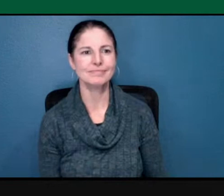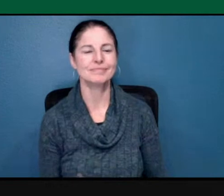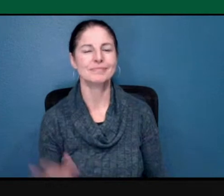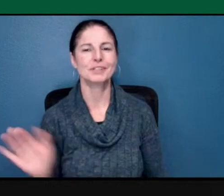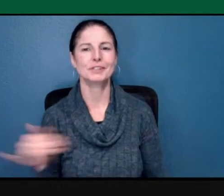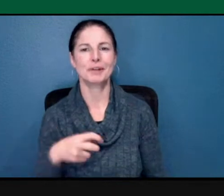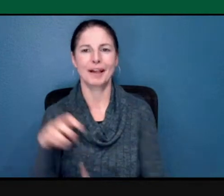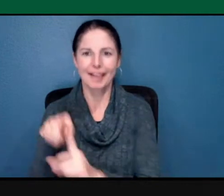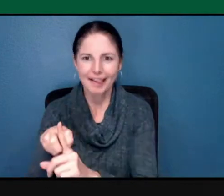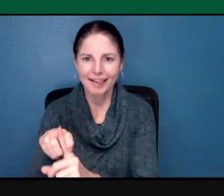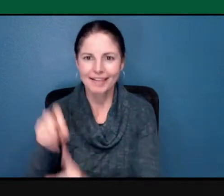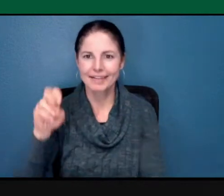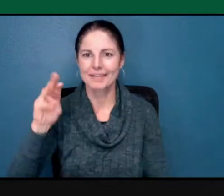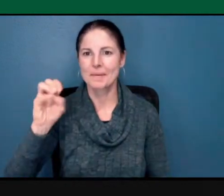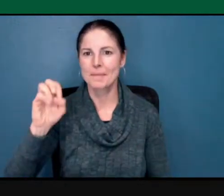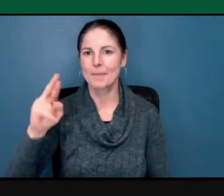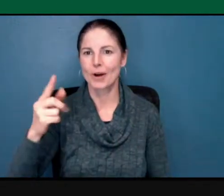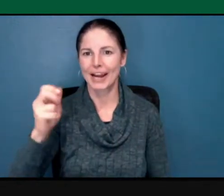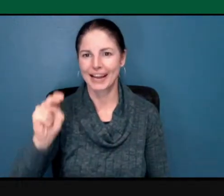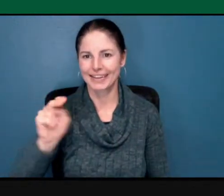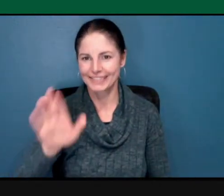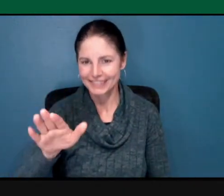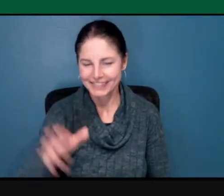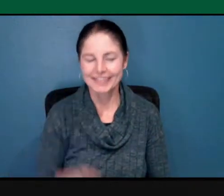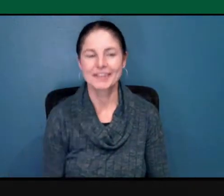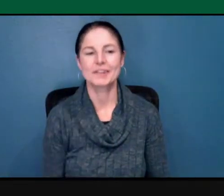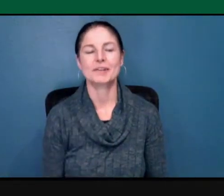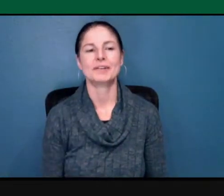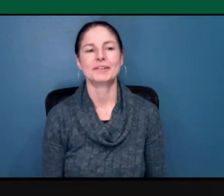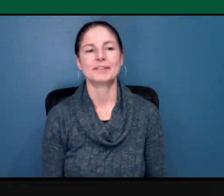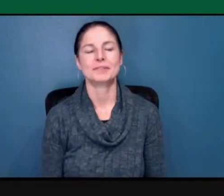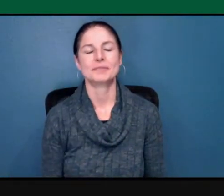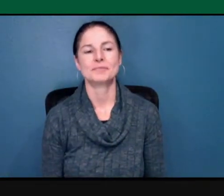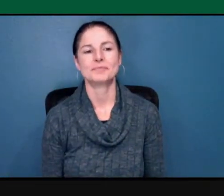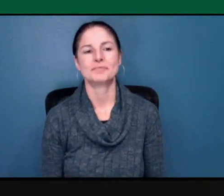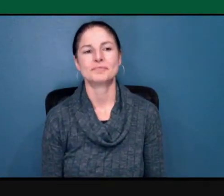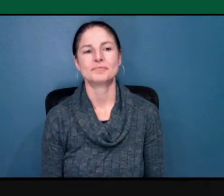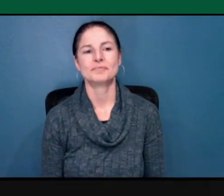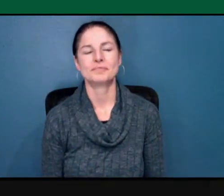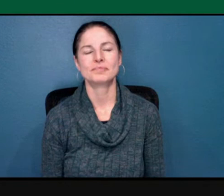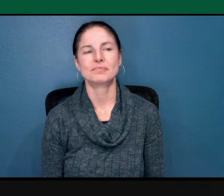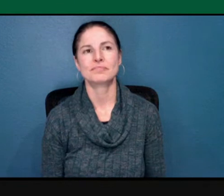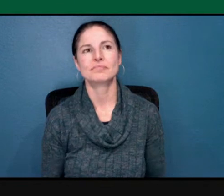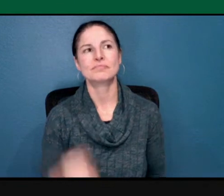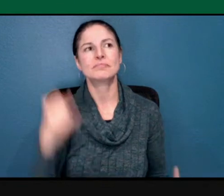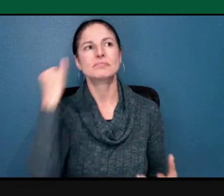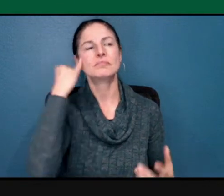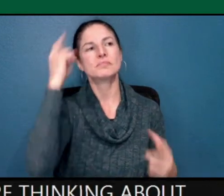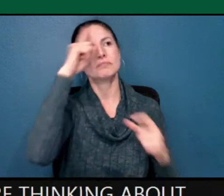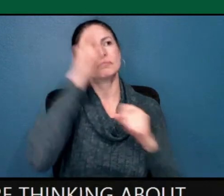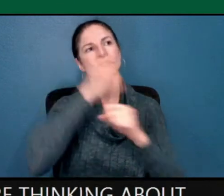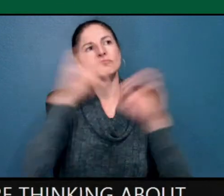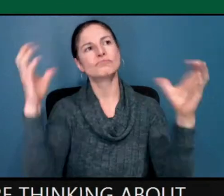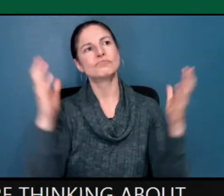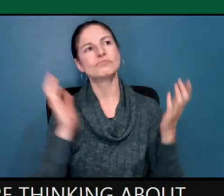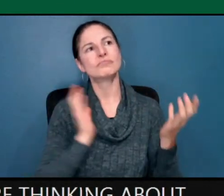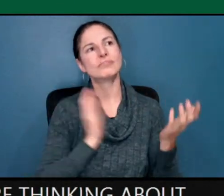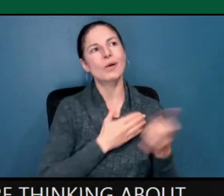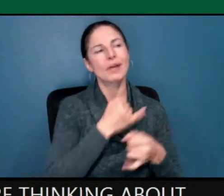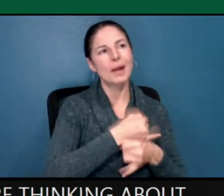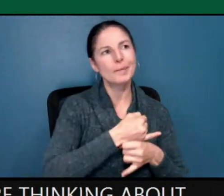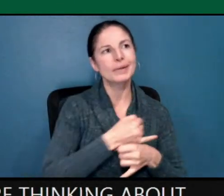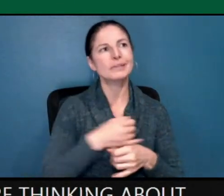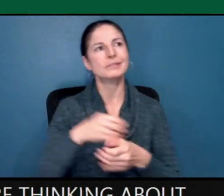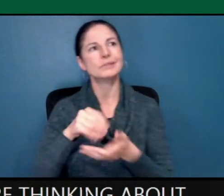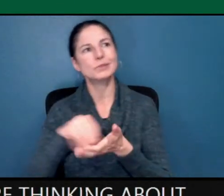So, one of the, on this whole level, right, if we're thinking about our campus and our students, so when acts